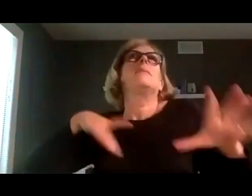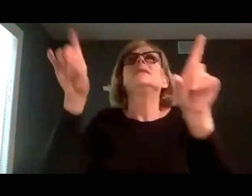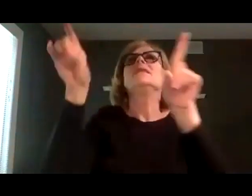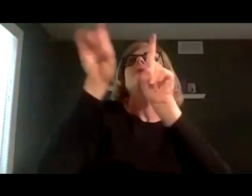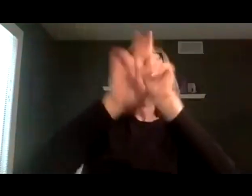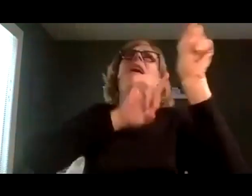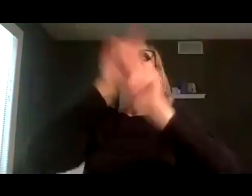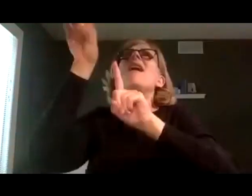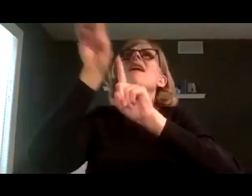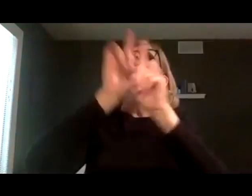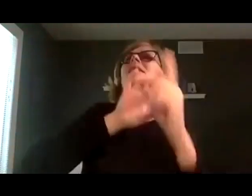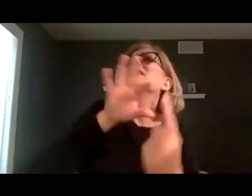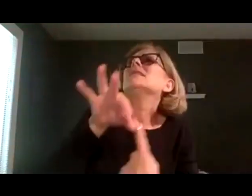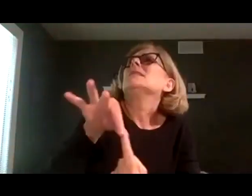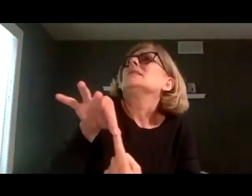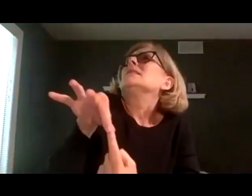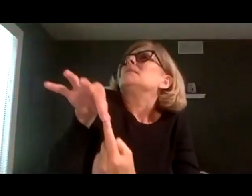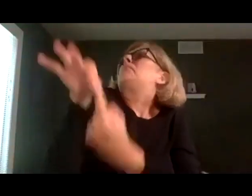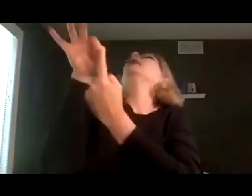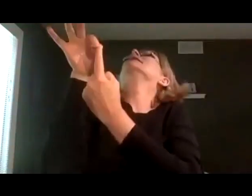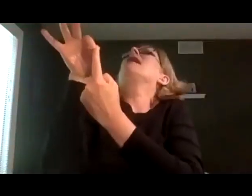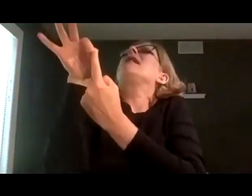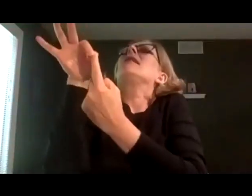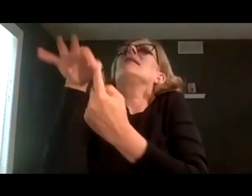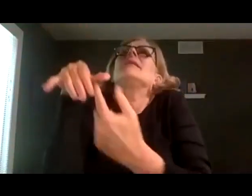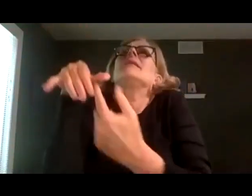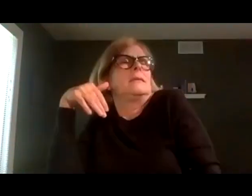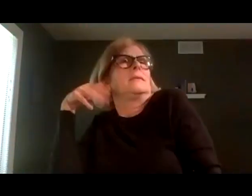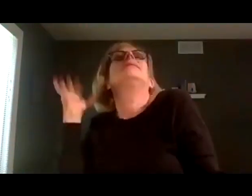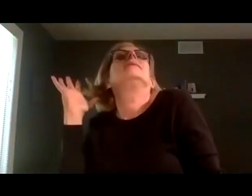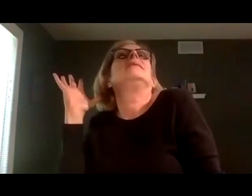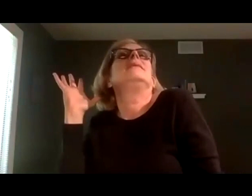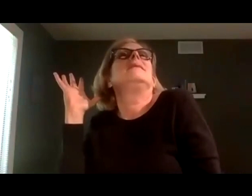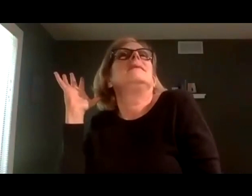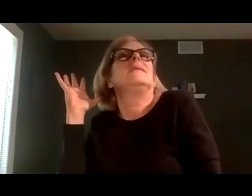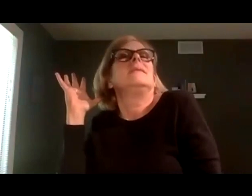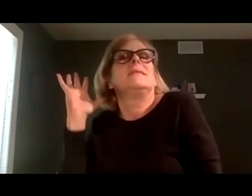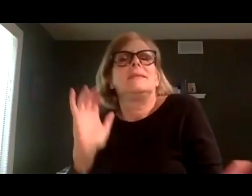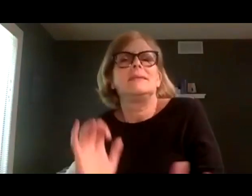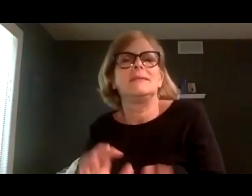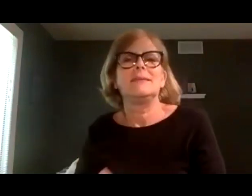I dressed like a star and it was quite a sight